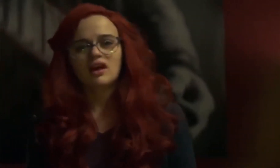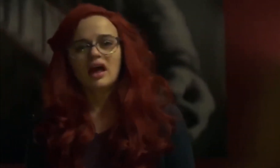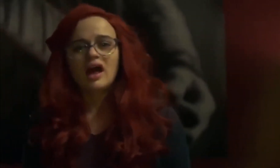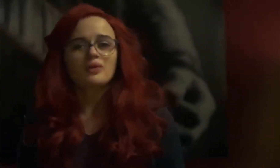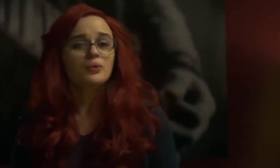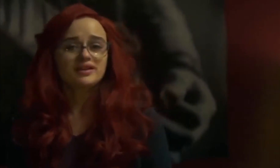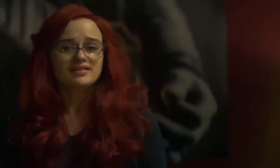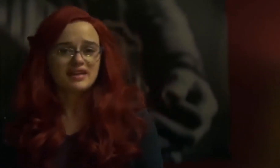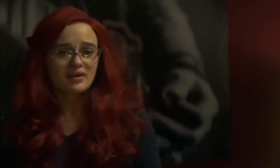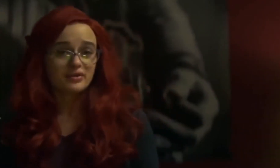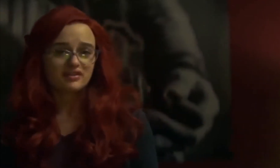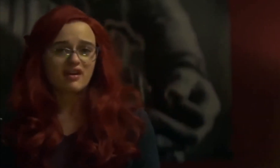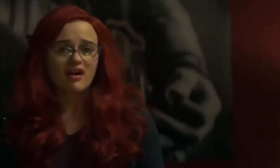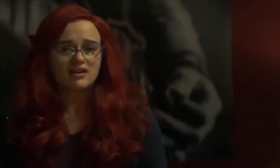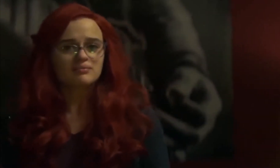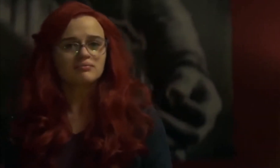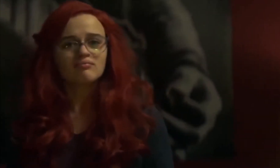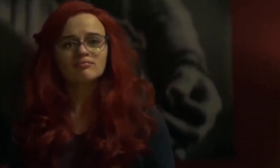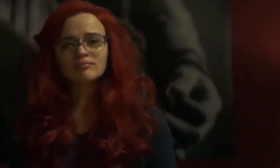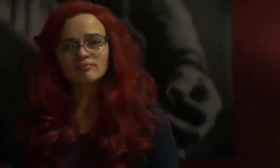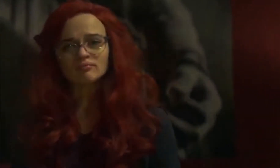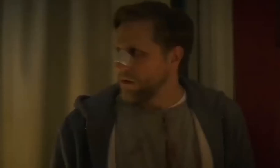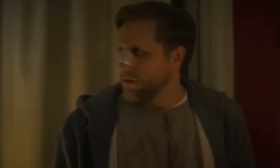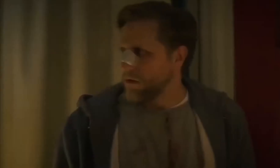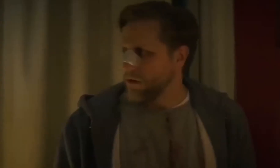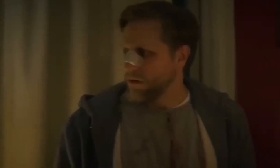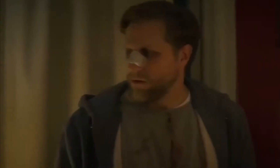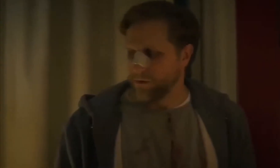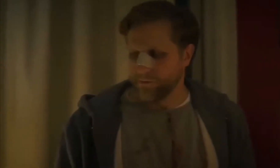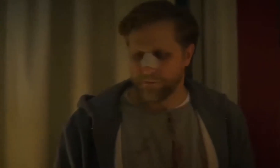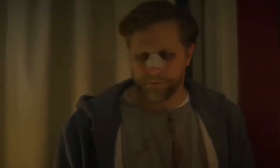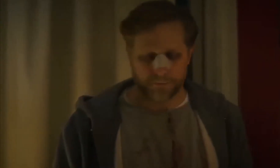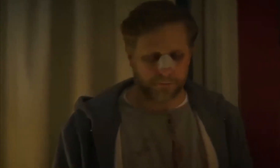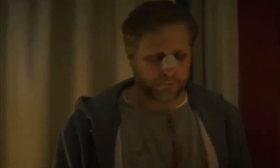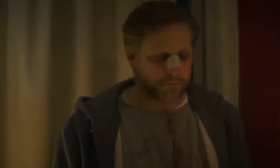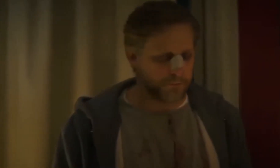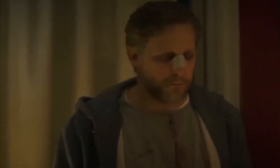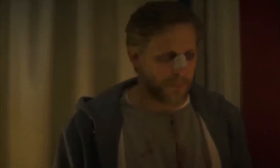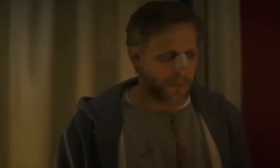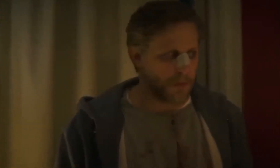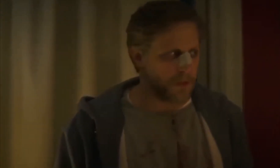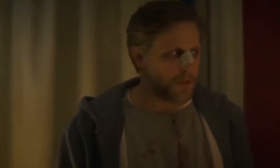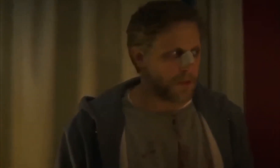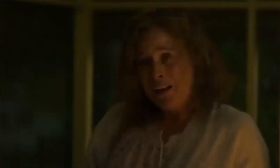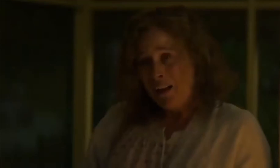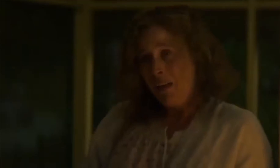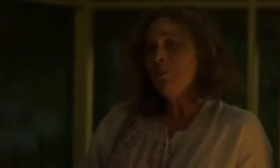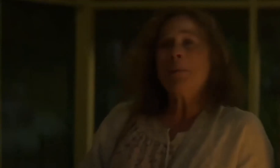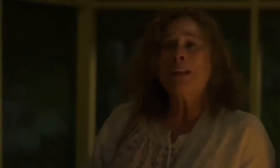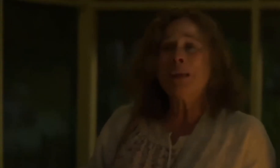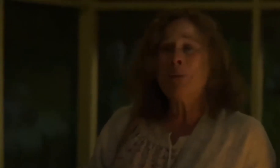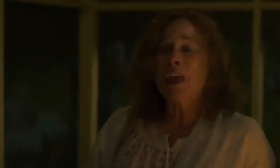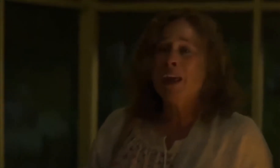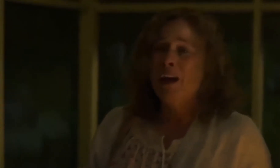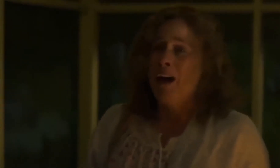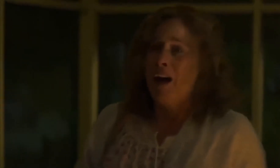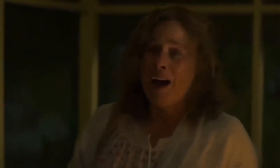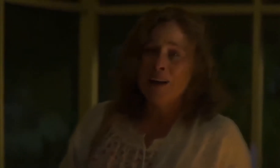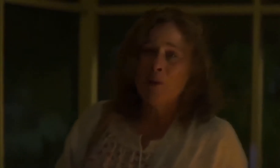I want to stay with Scott. Oh, I know you do. I know. Oh, believe me. I know.